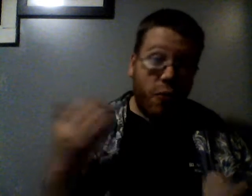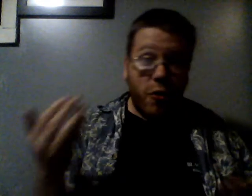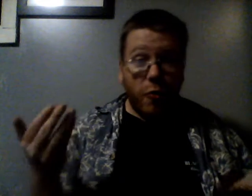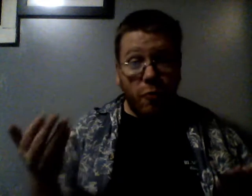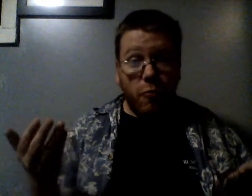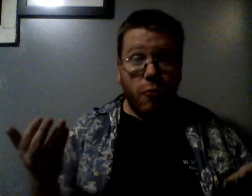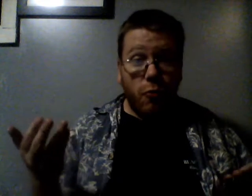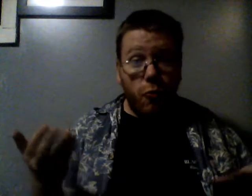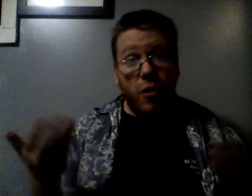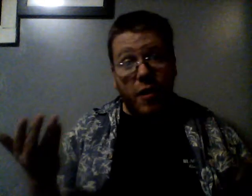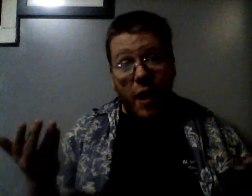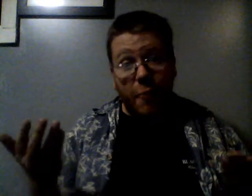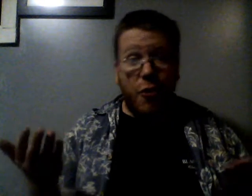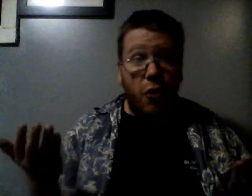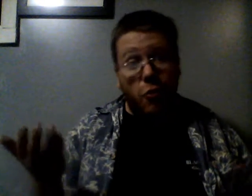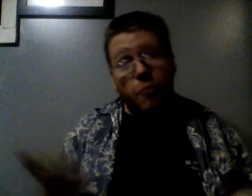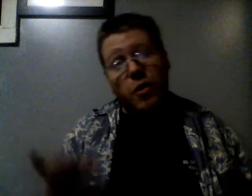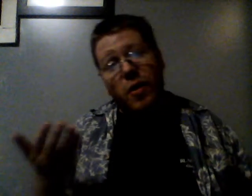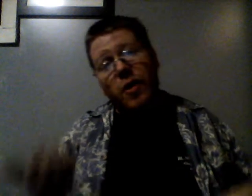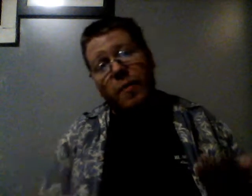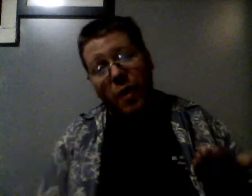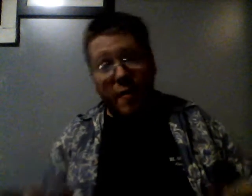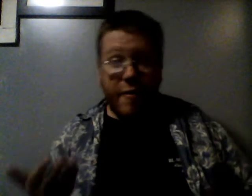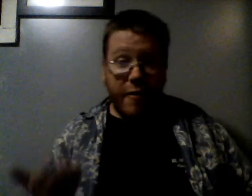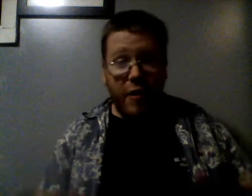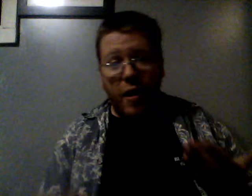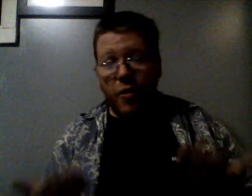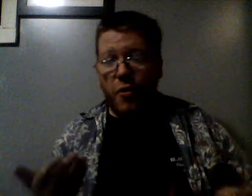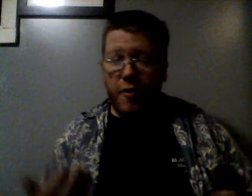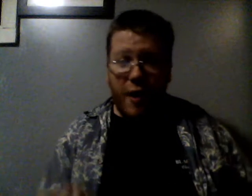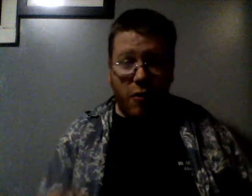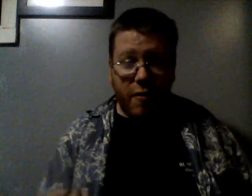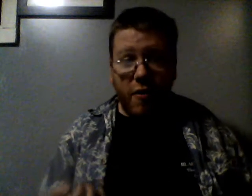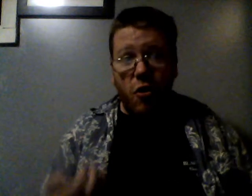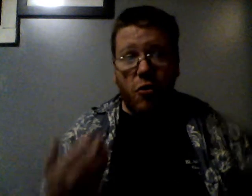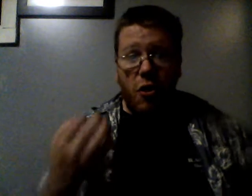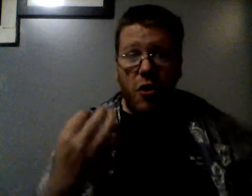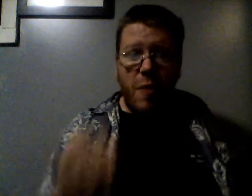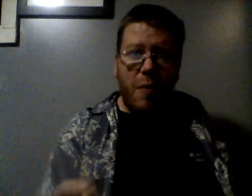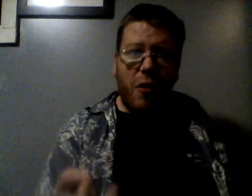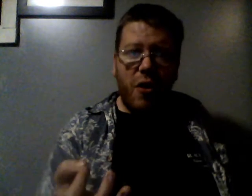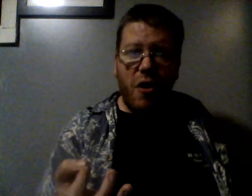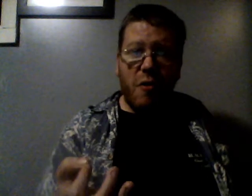for wintertime, so you have to balance those out. So to all you people out there,